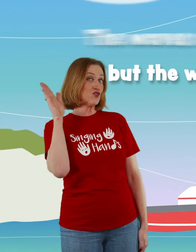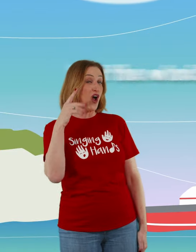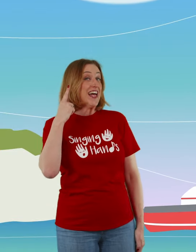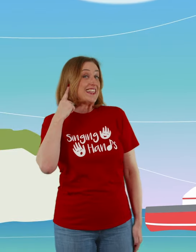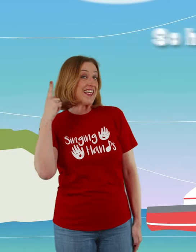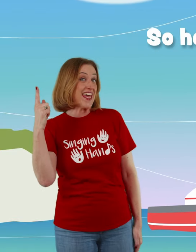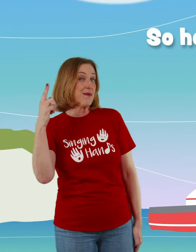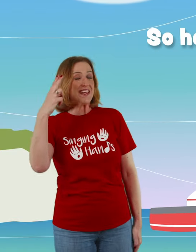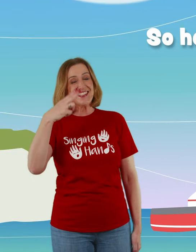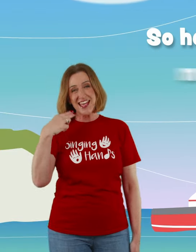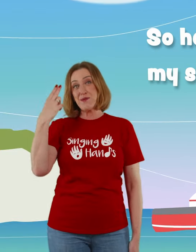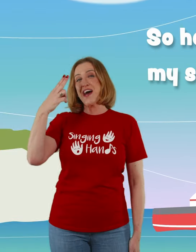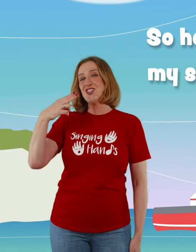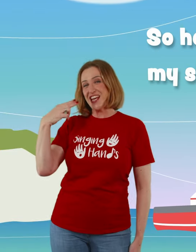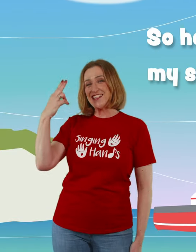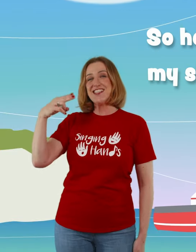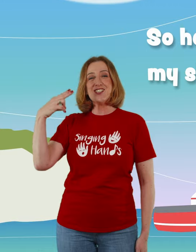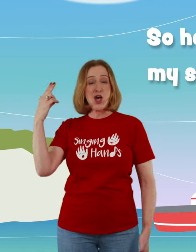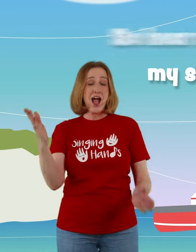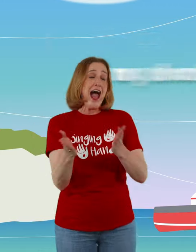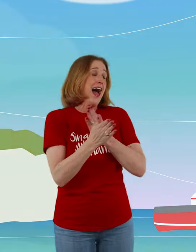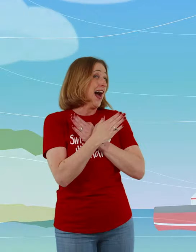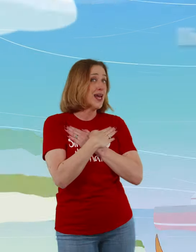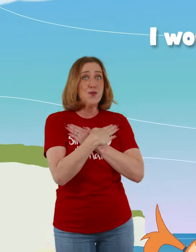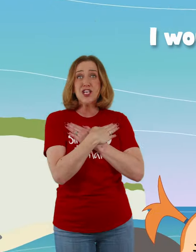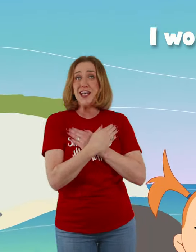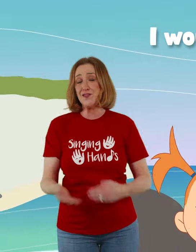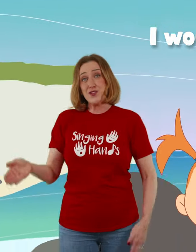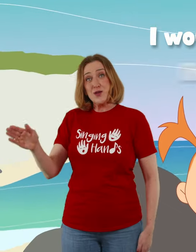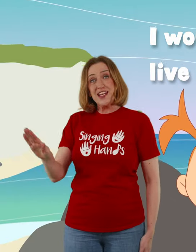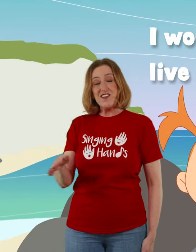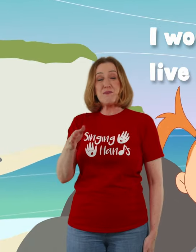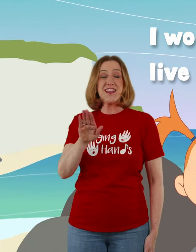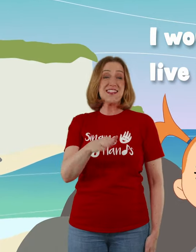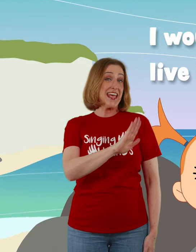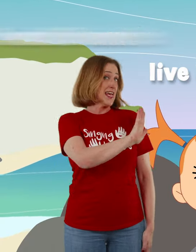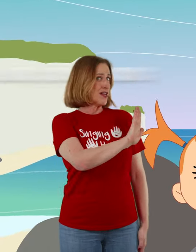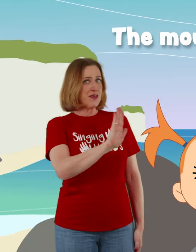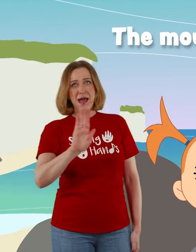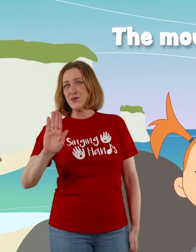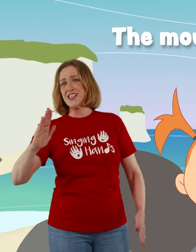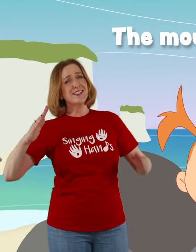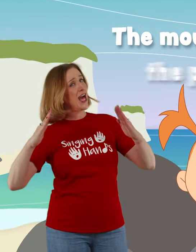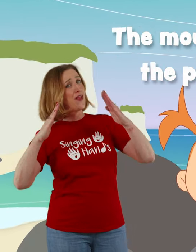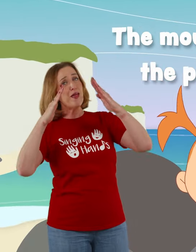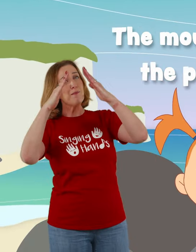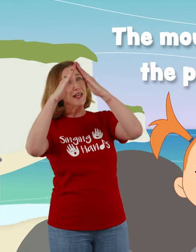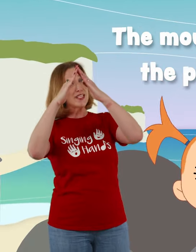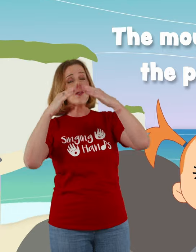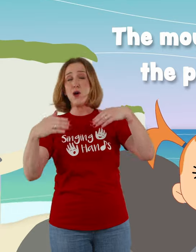strong, so hear me sing my shanty song I would love to live by the sea, the mountains are no place for